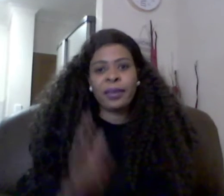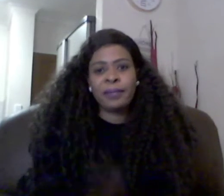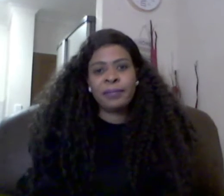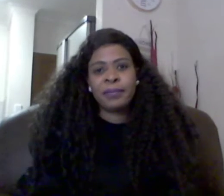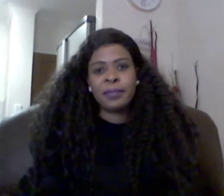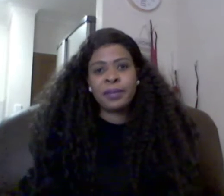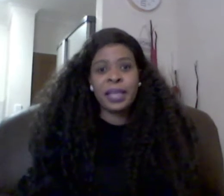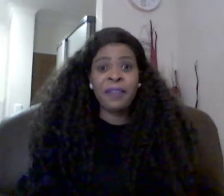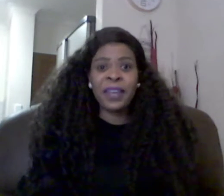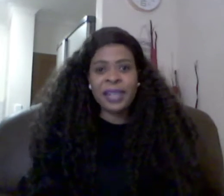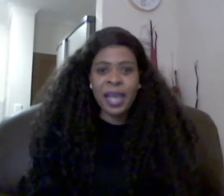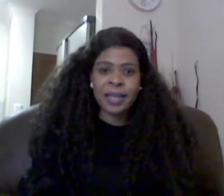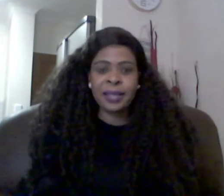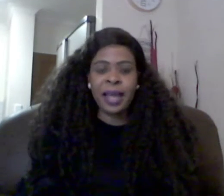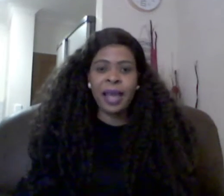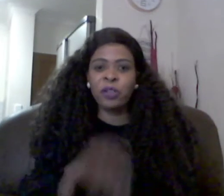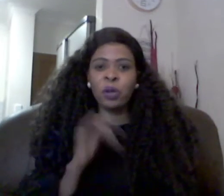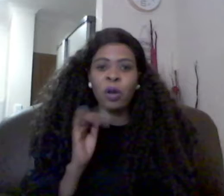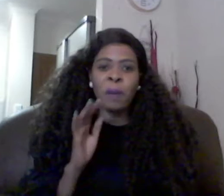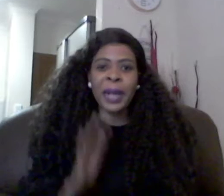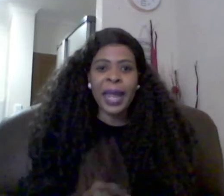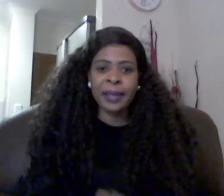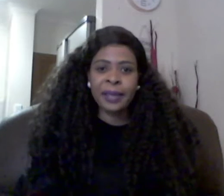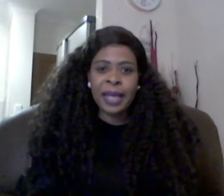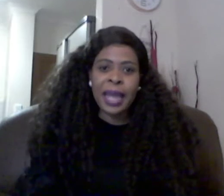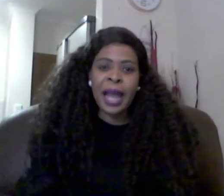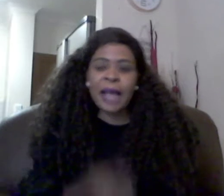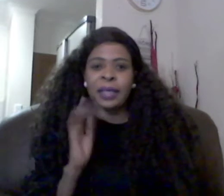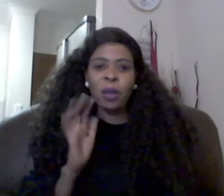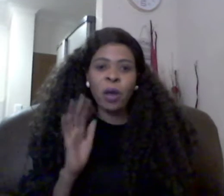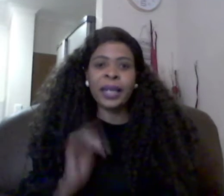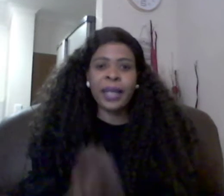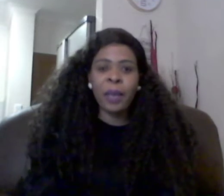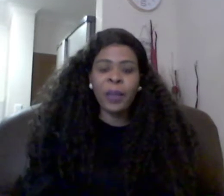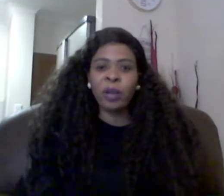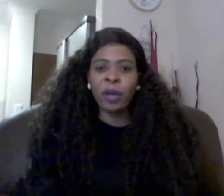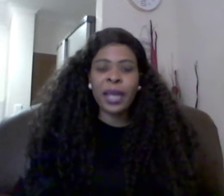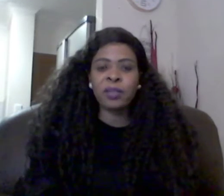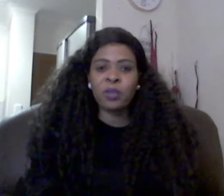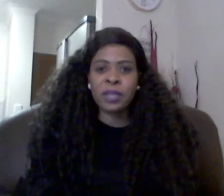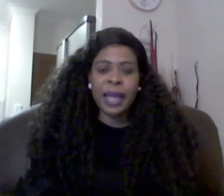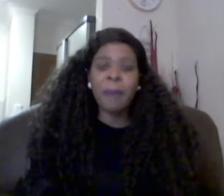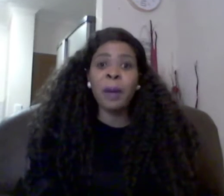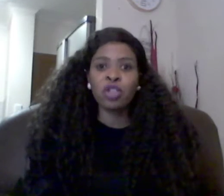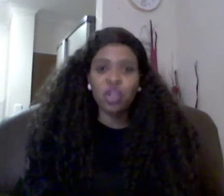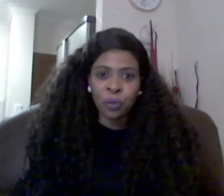seven days i have to go pray and ask the lord and hear what the lord has to say about you